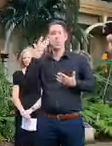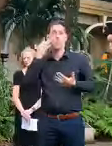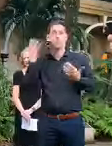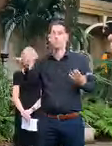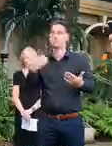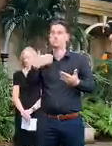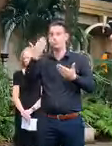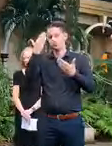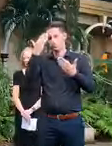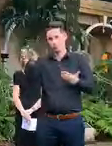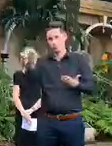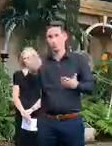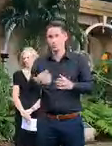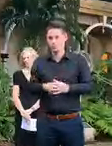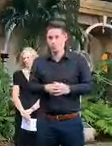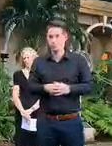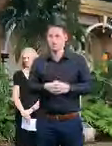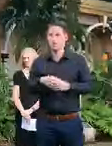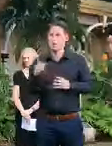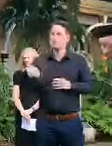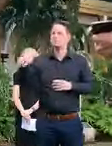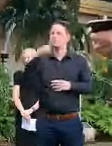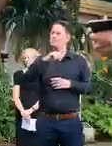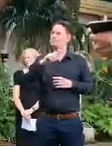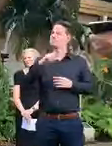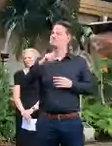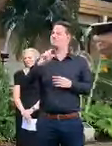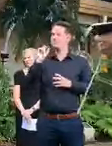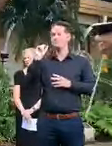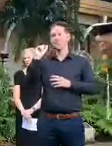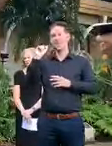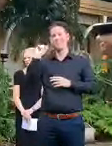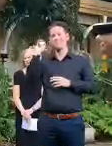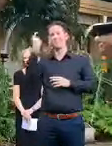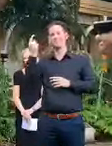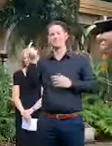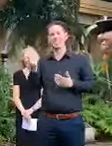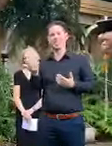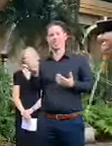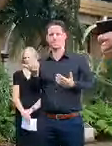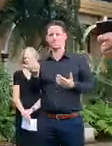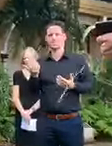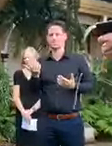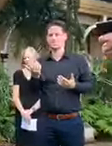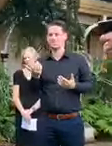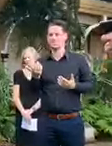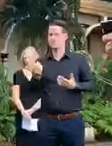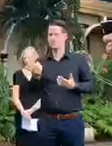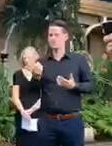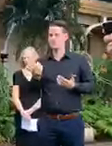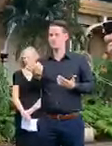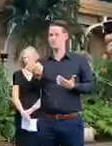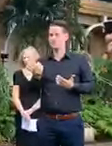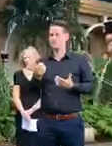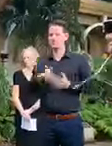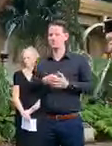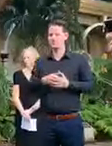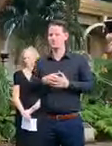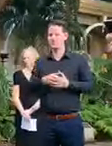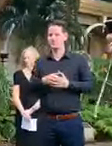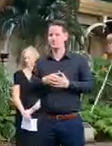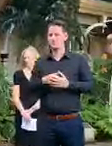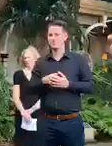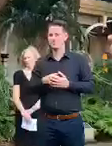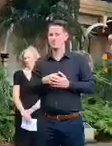date yet but i think everybody would understand that it is um it is absolutely impossible to